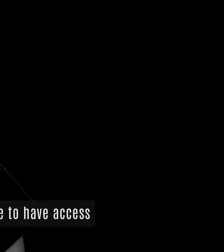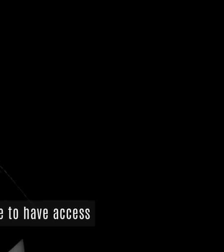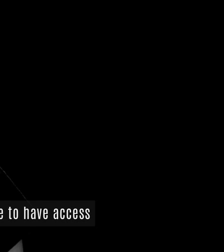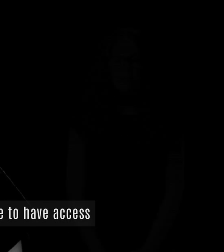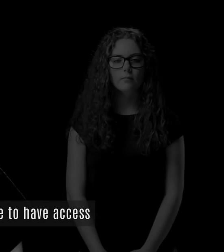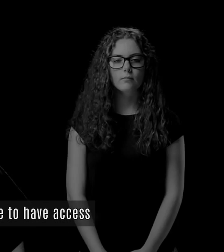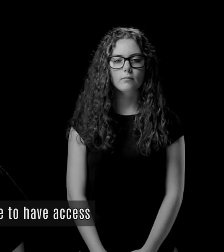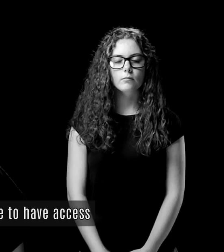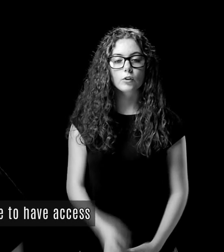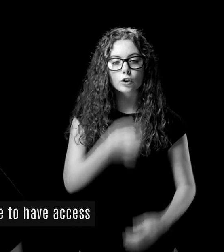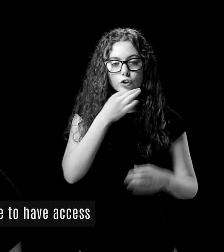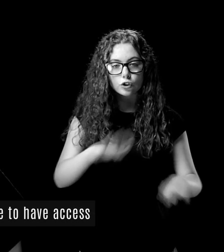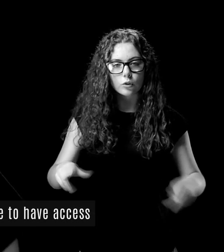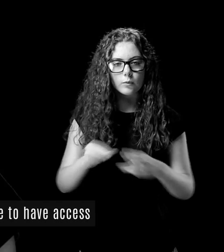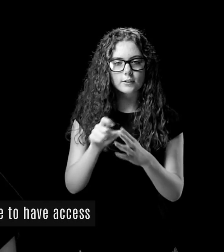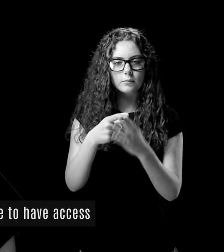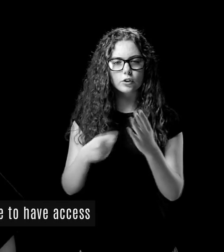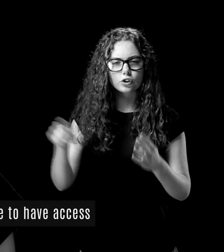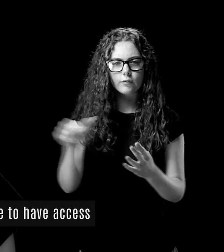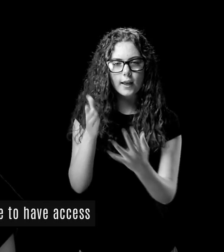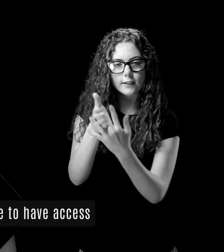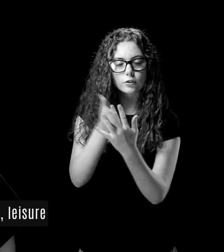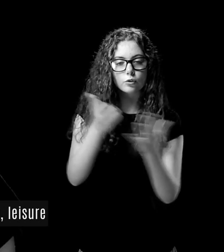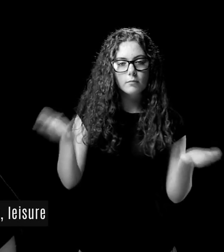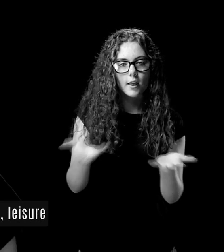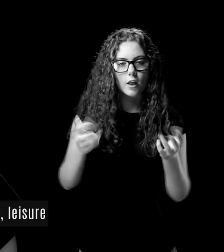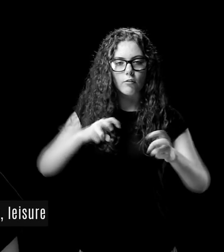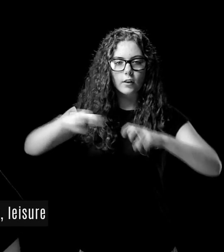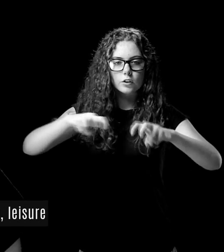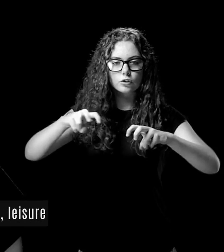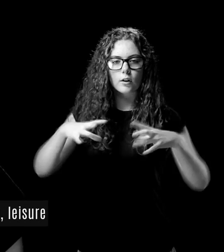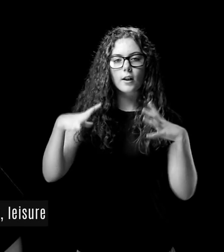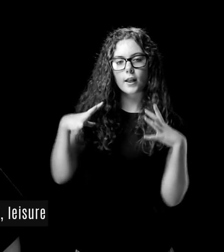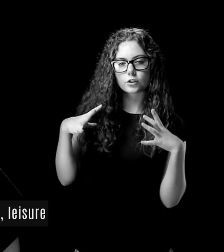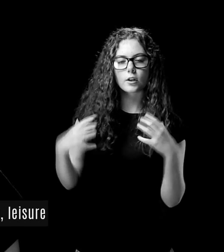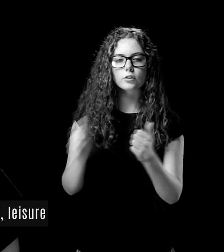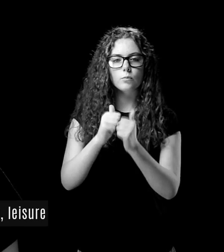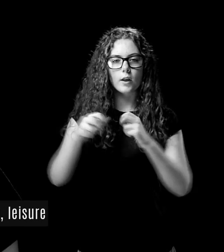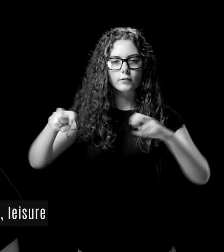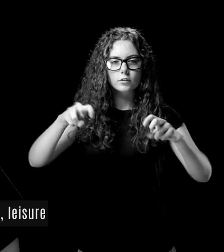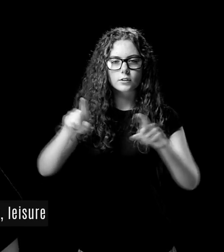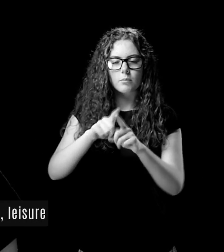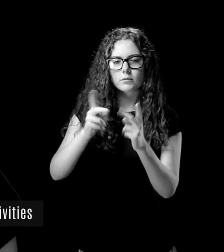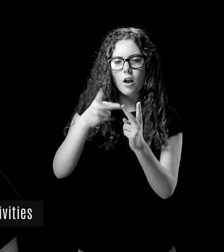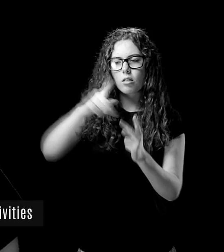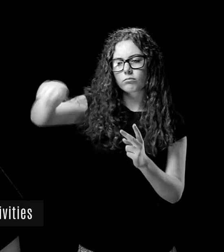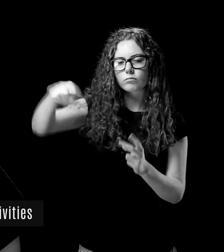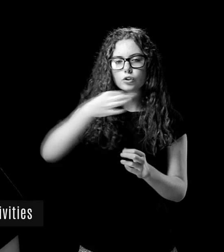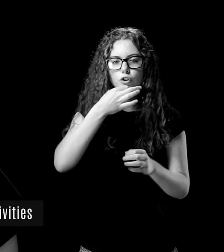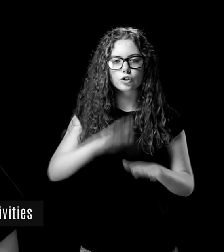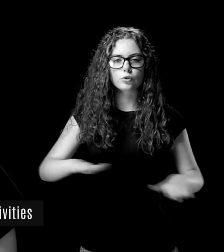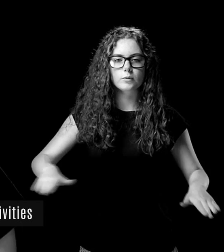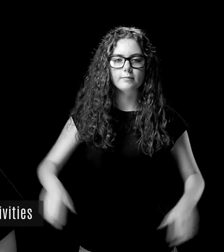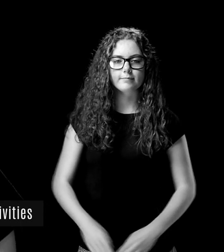disability are to have access to play, recreation, leisure and